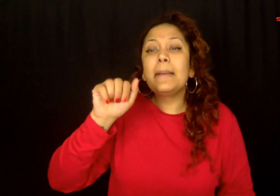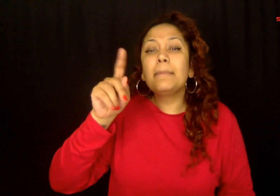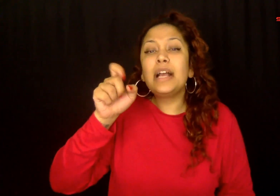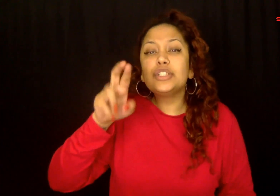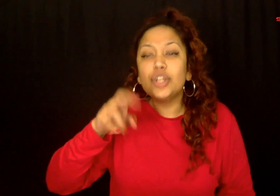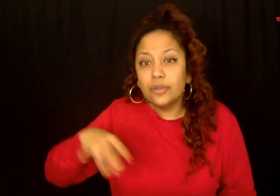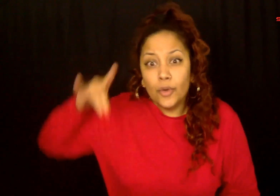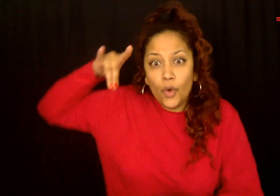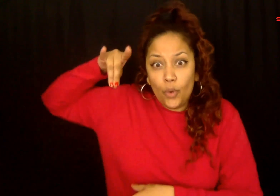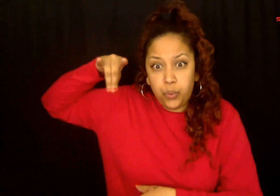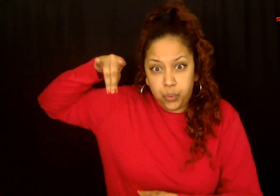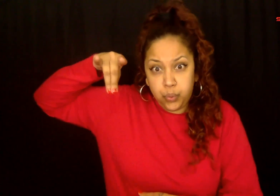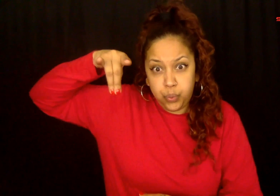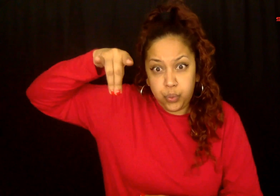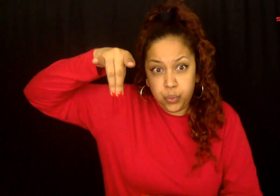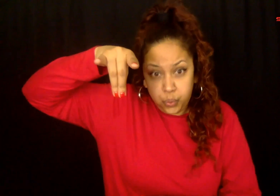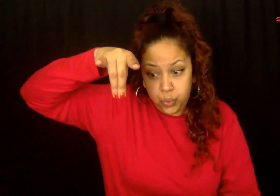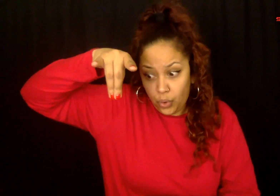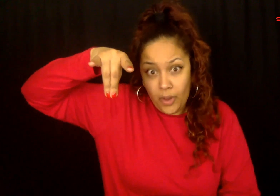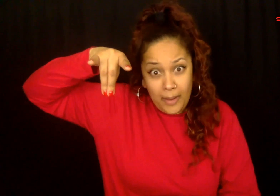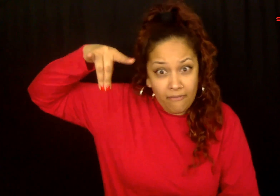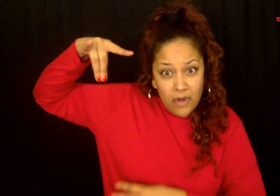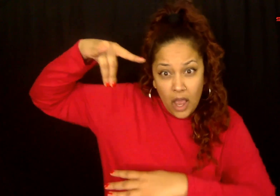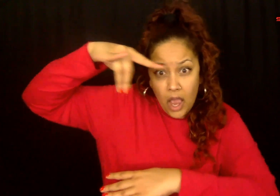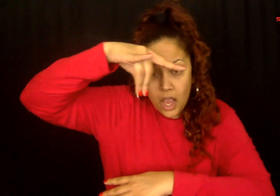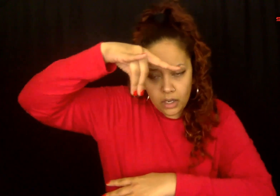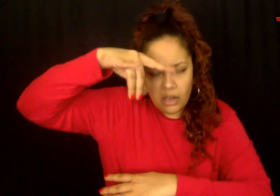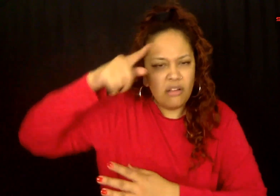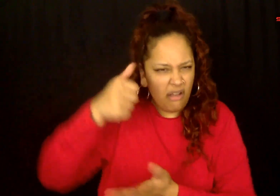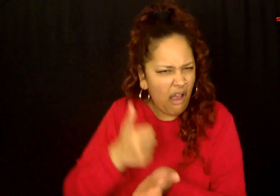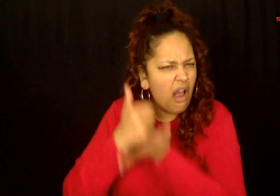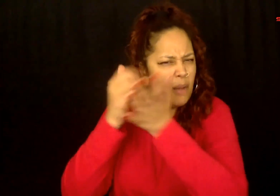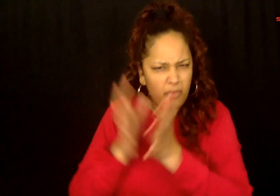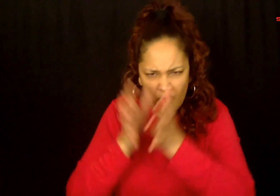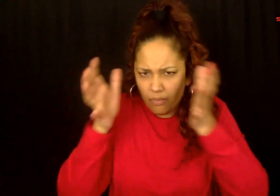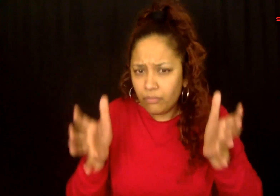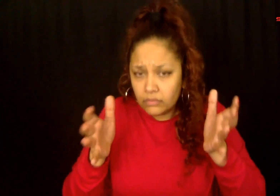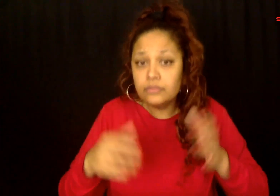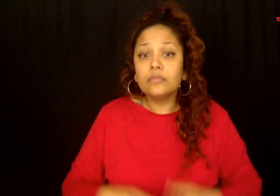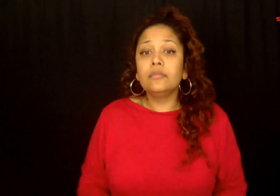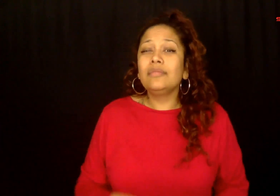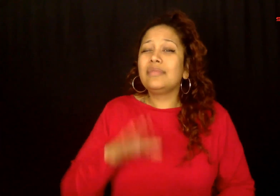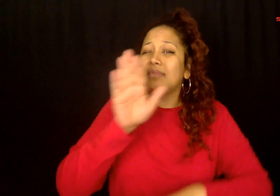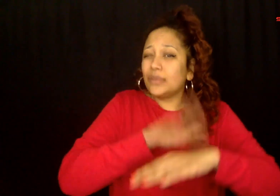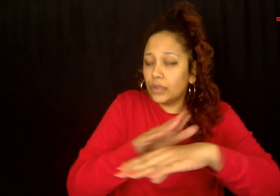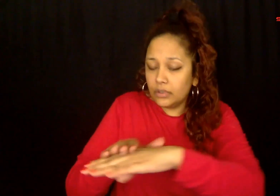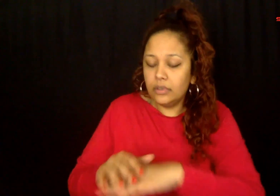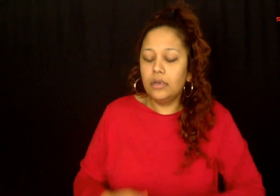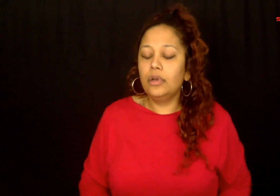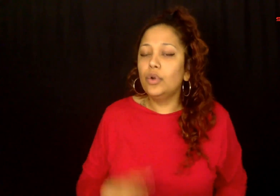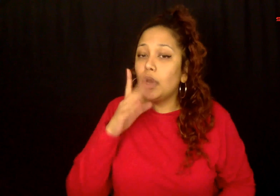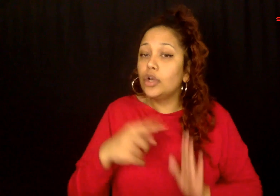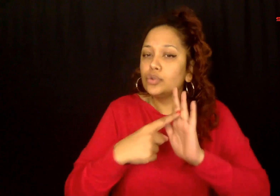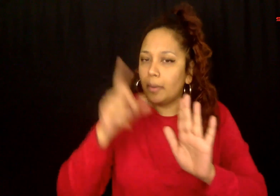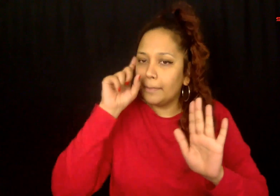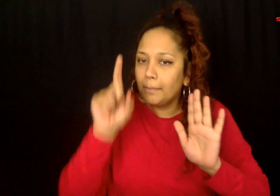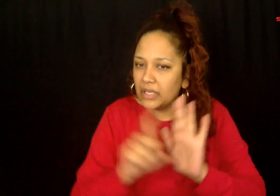and a group of amateur drone pilots are helping. Again a warning these images are graphic.